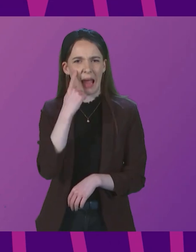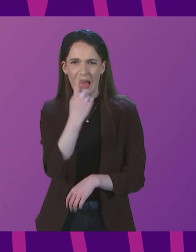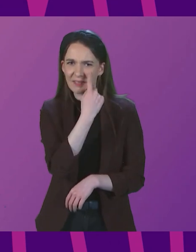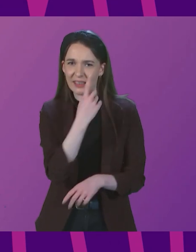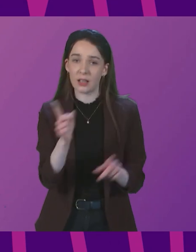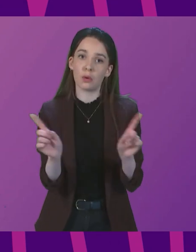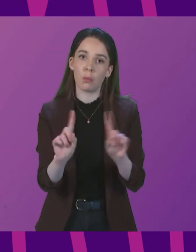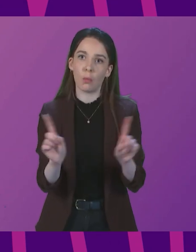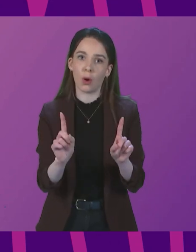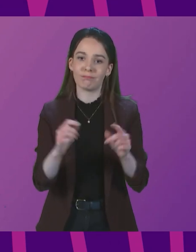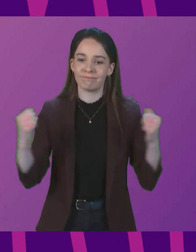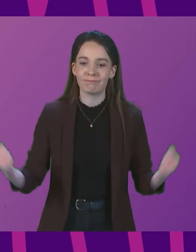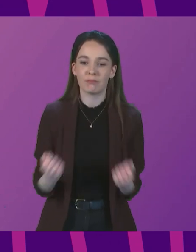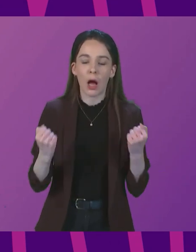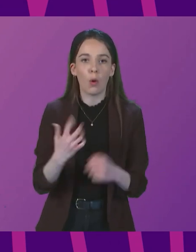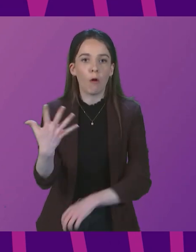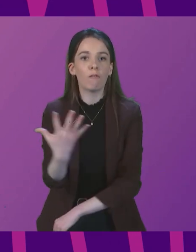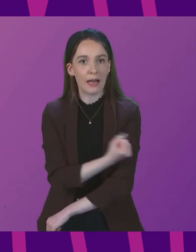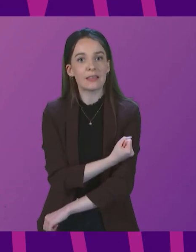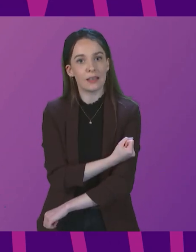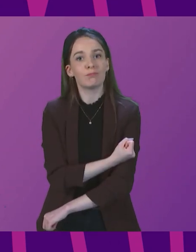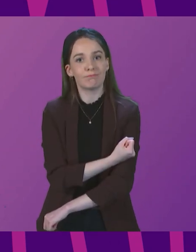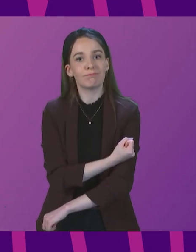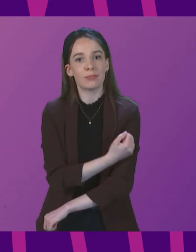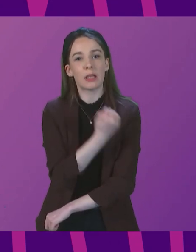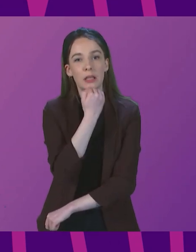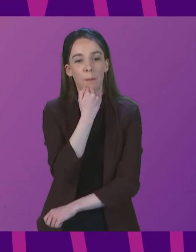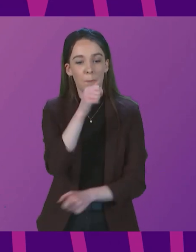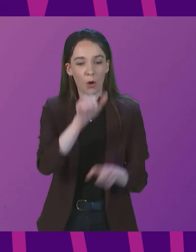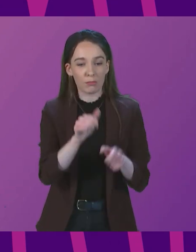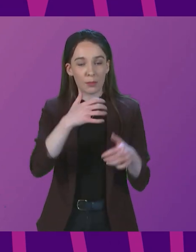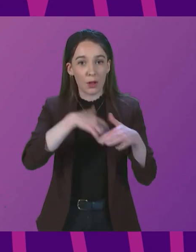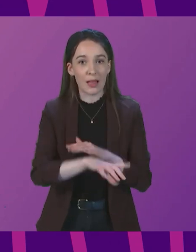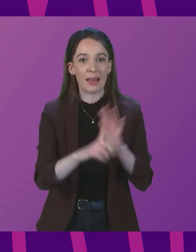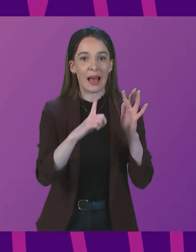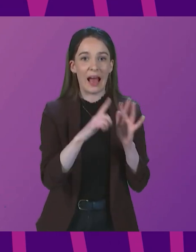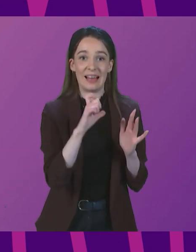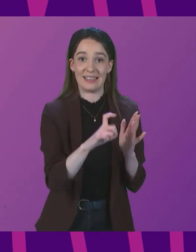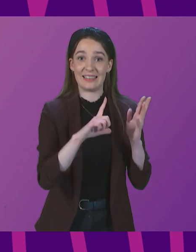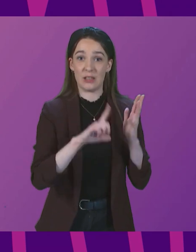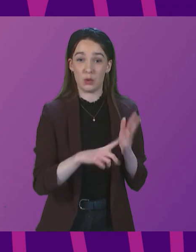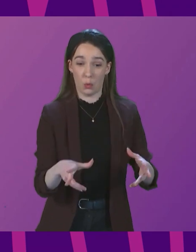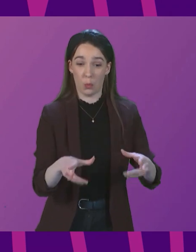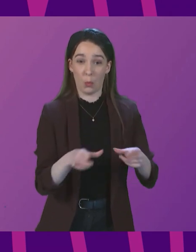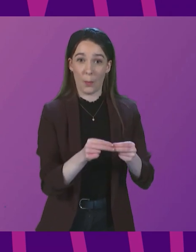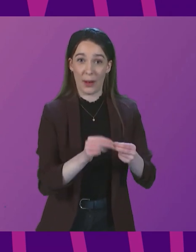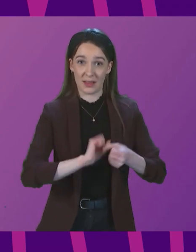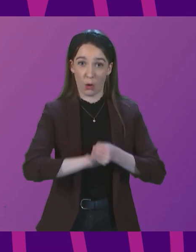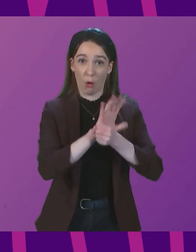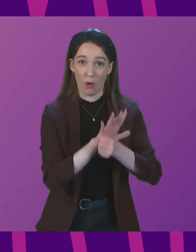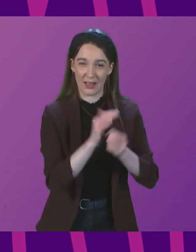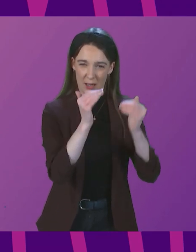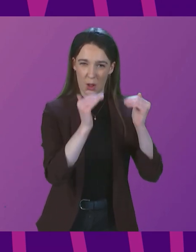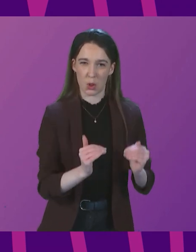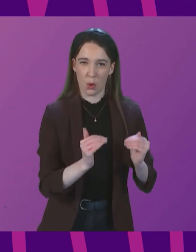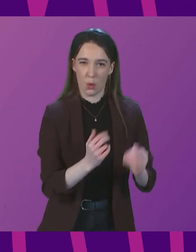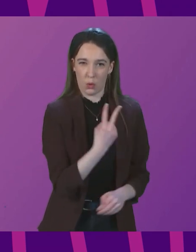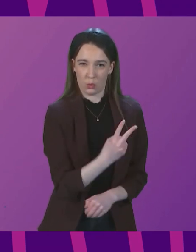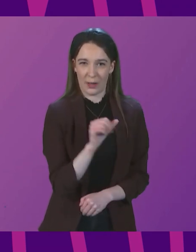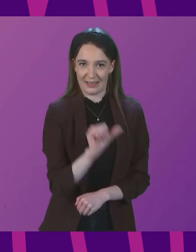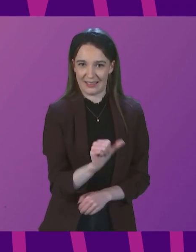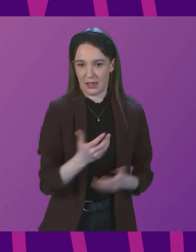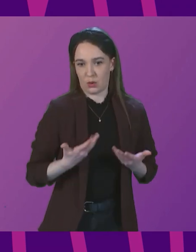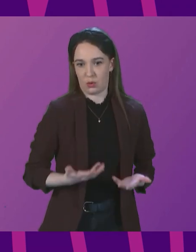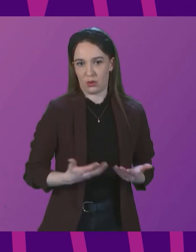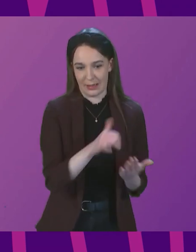power of vaccination, the number of patients in intensive care with COVID remains relatively low at 26 on today's